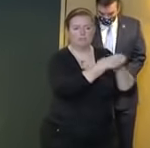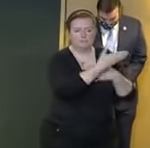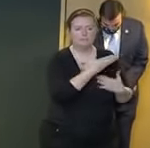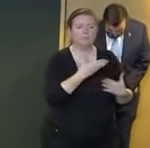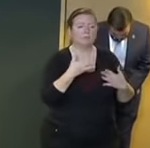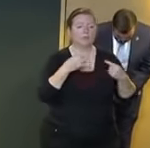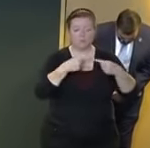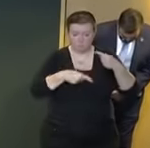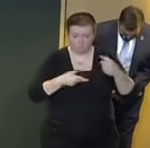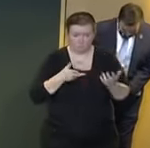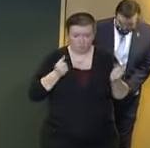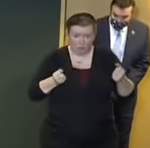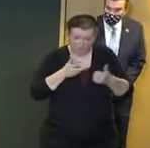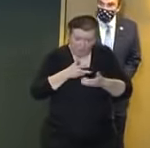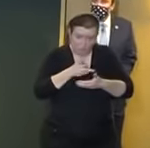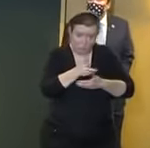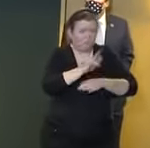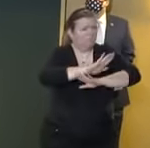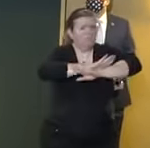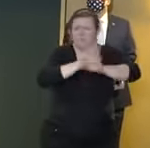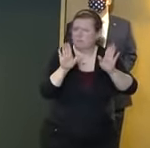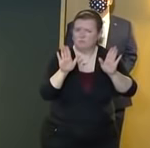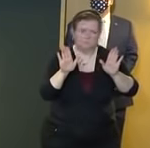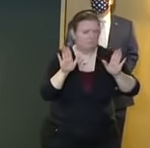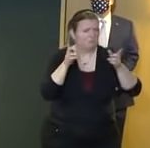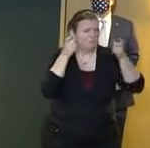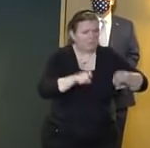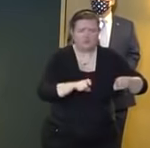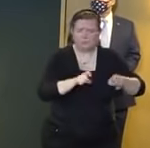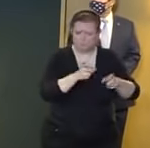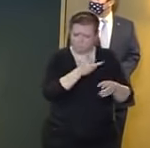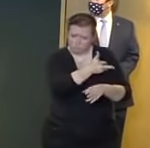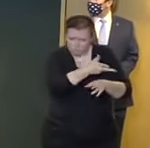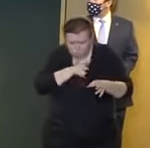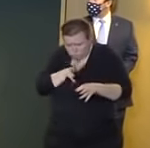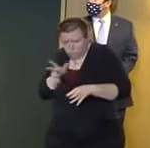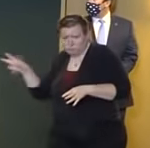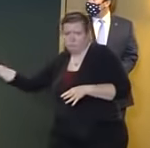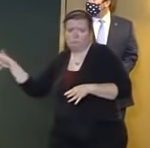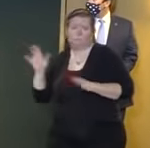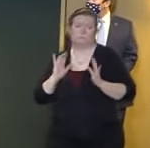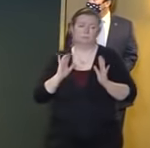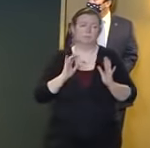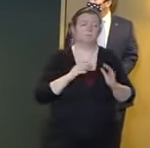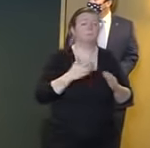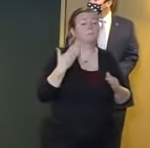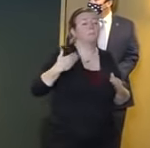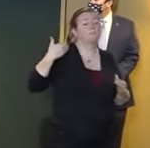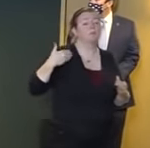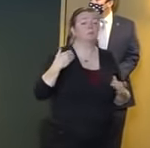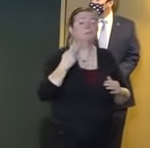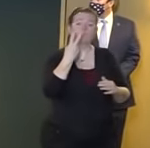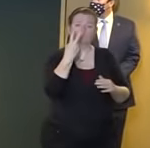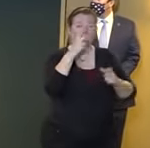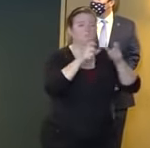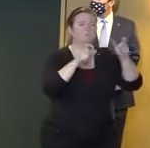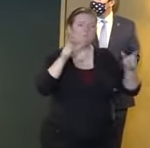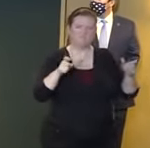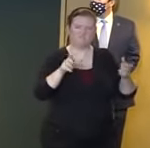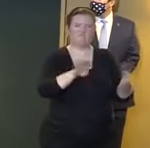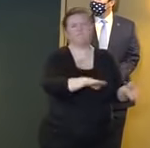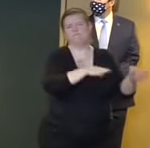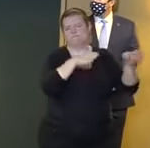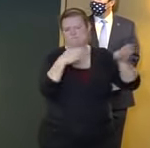go near it get as far away from it as possible we have had at least two fatalities as I recall since our time in government of